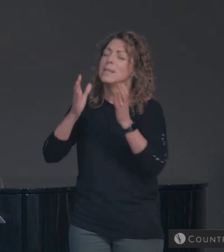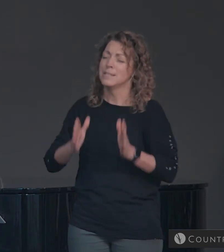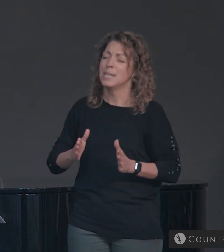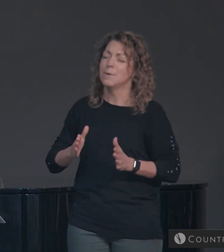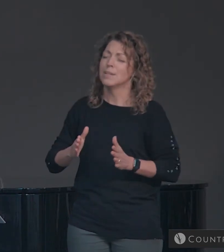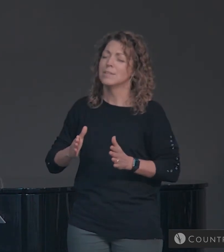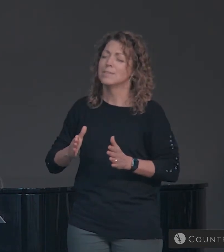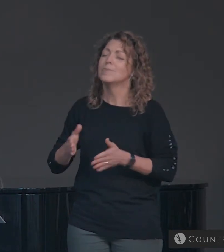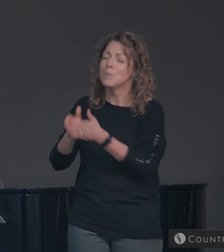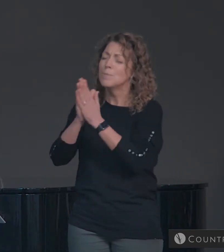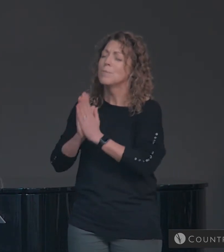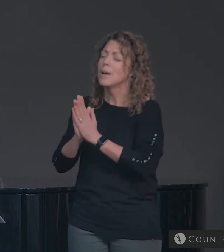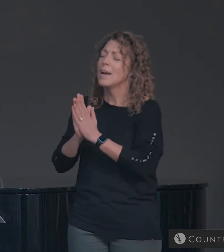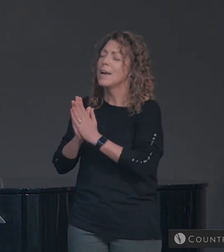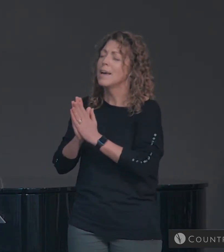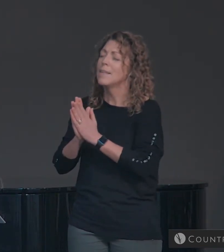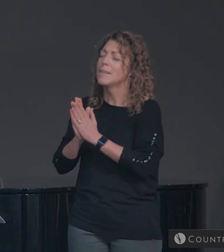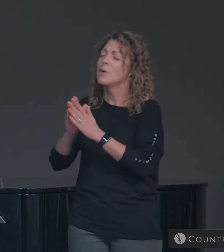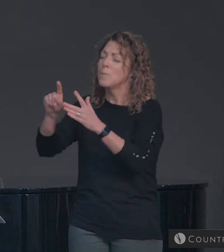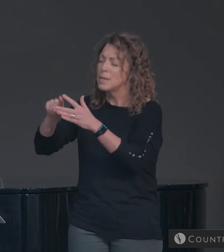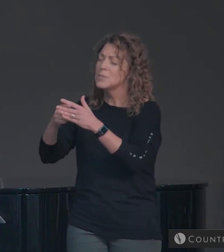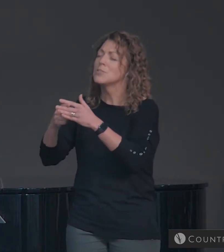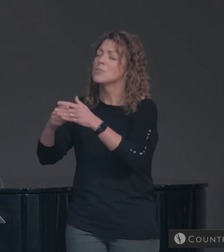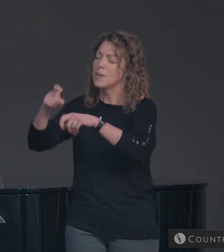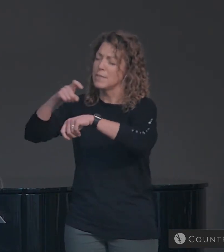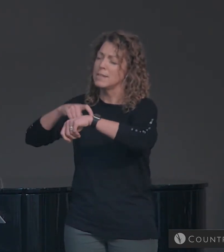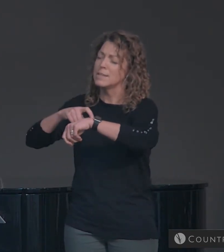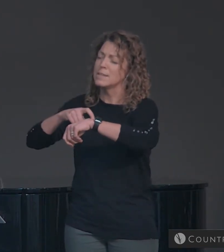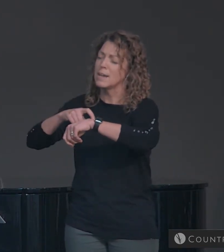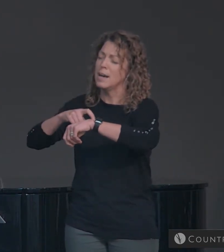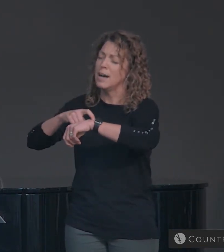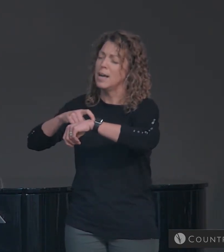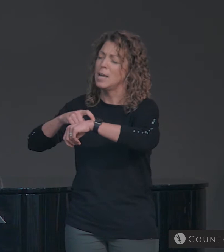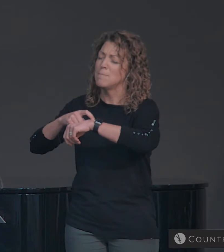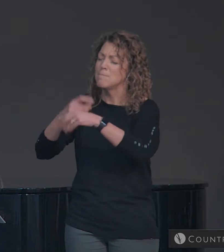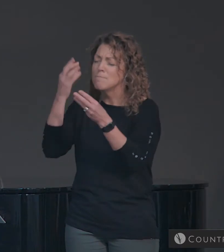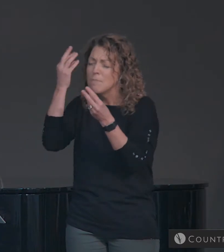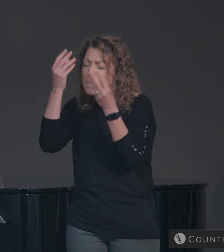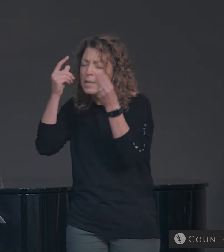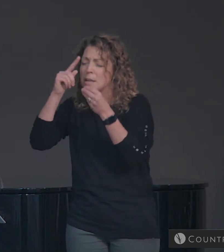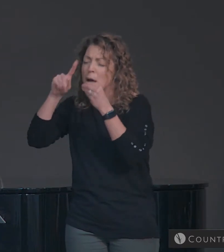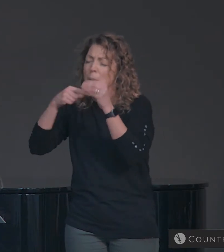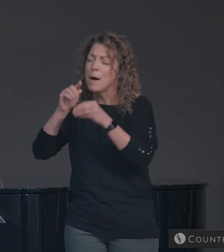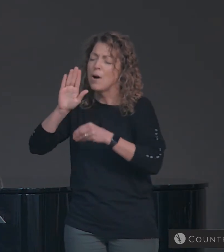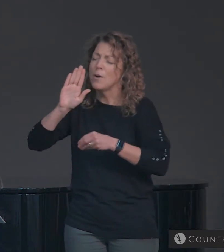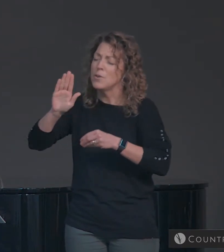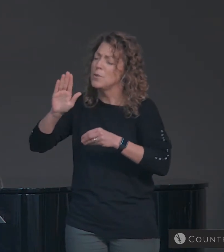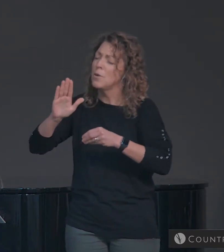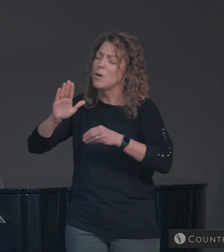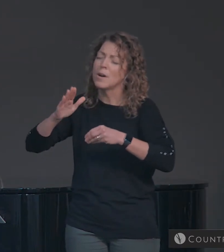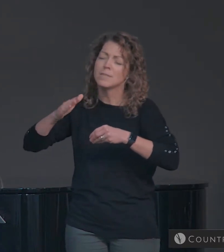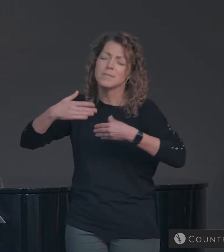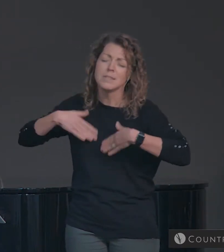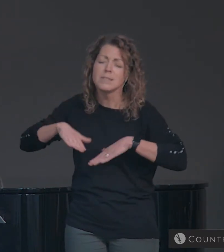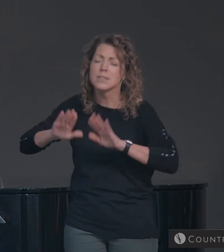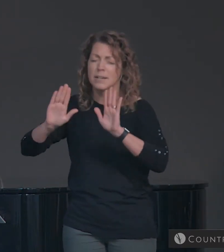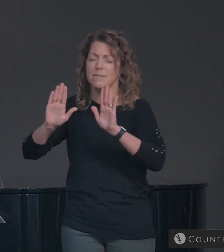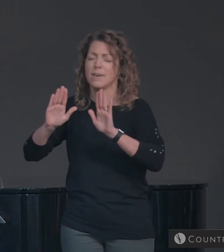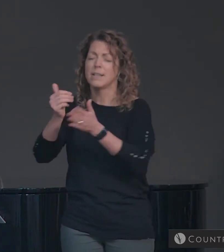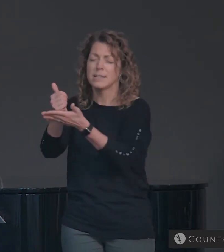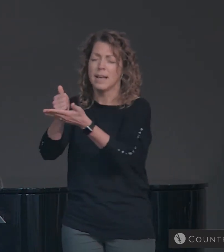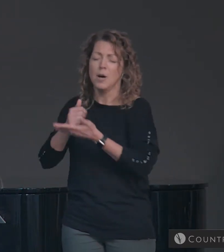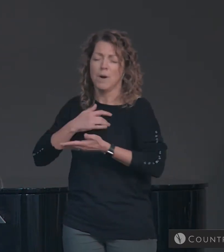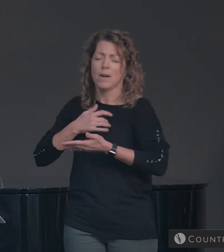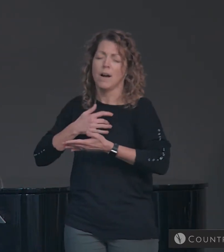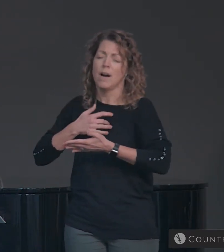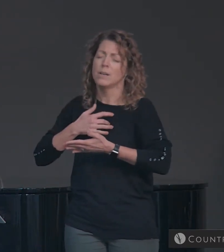I pray, Lord, that as we enter this time of reflecting on The great sacrifice that you made for us Lord, our hearts to be overwhelmed